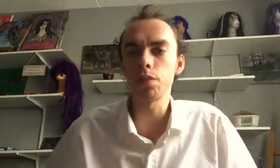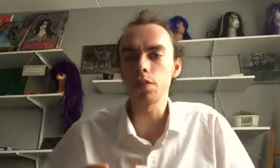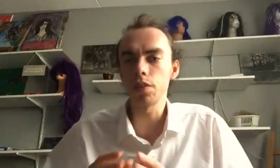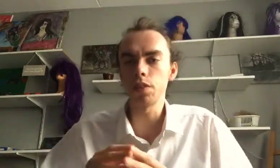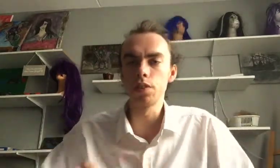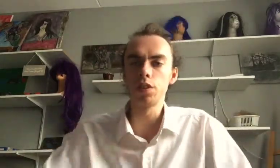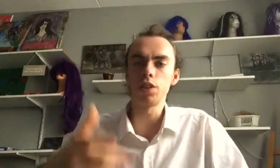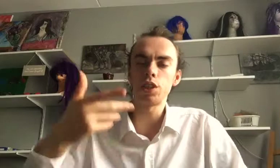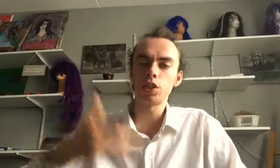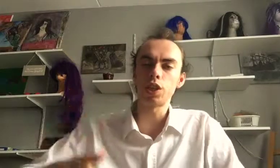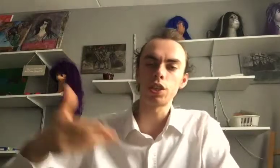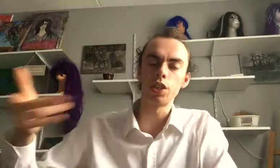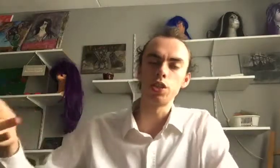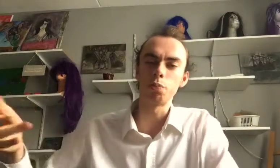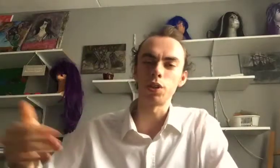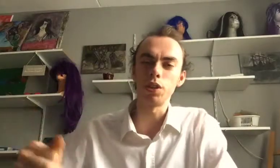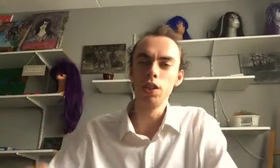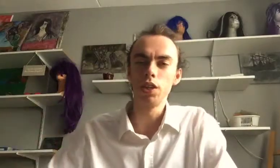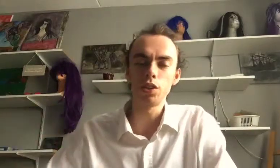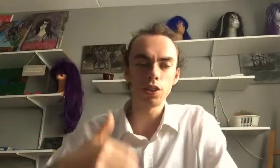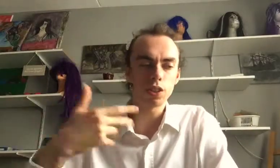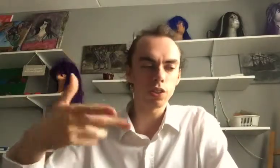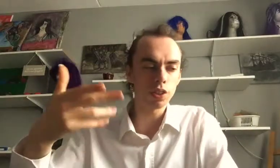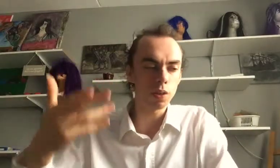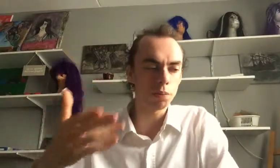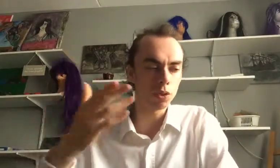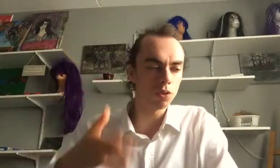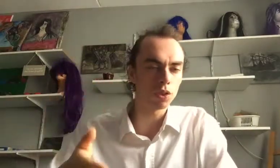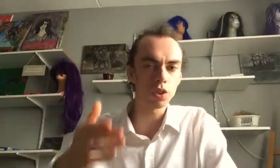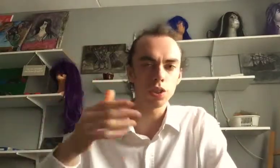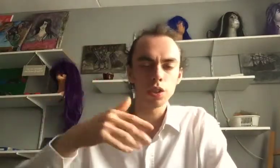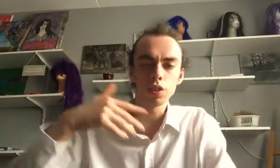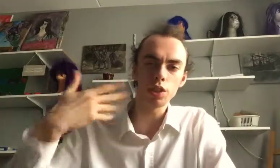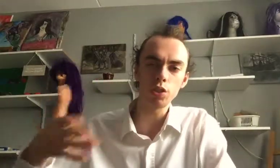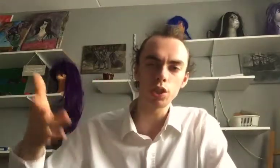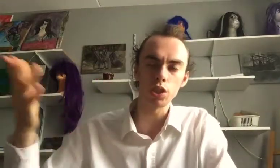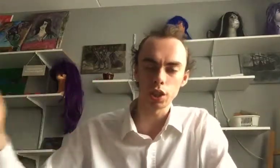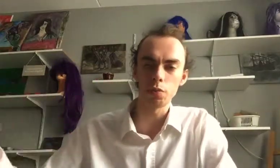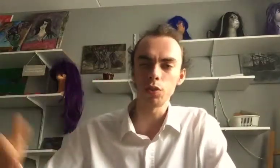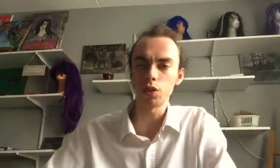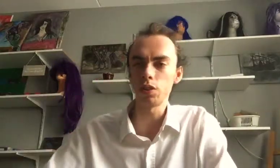the cells actually in your body. So that they don't can produce new cells anymore.